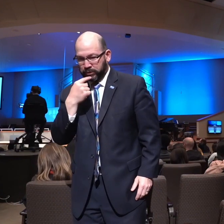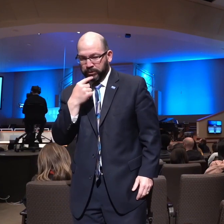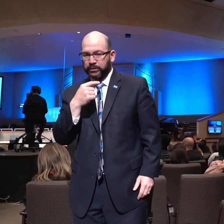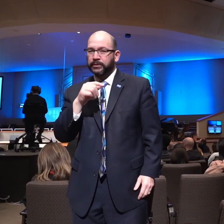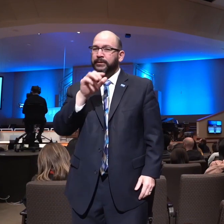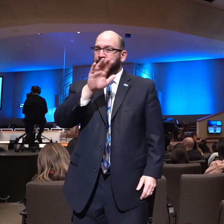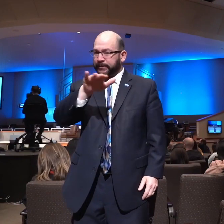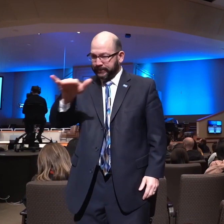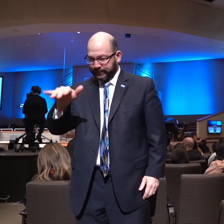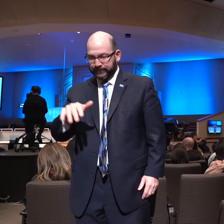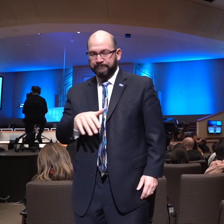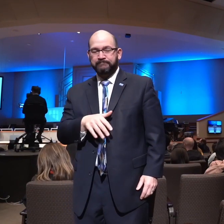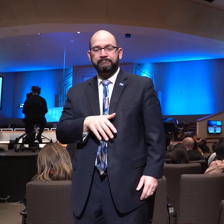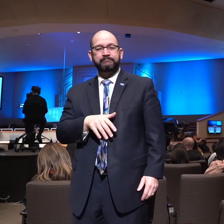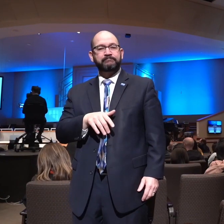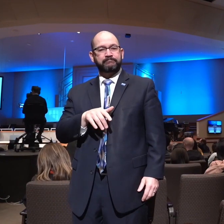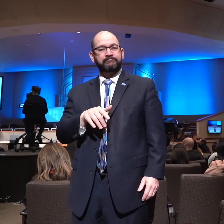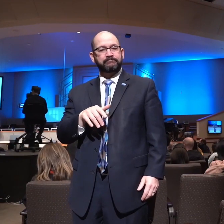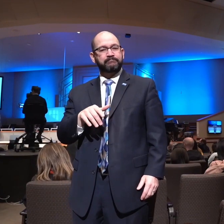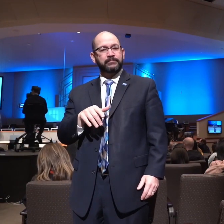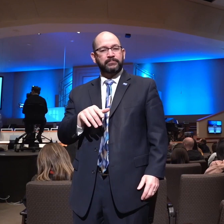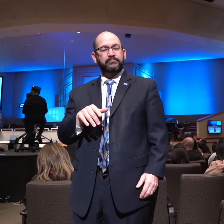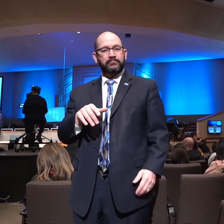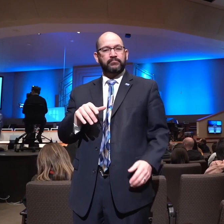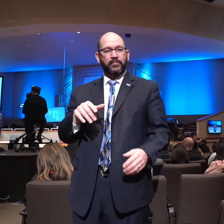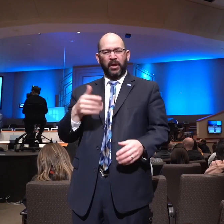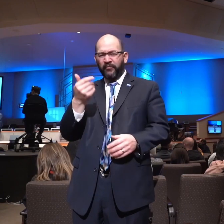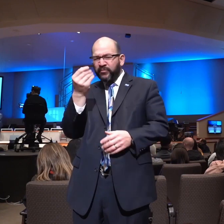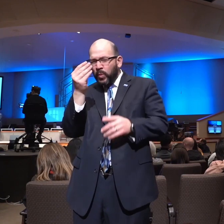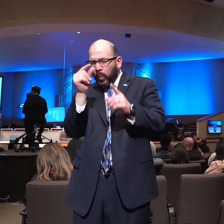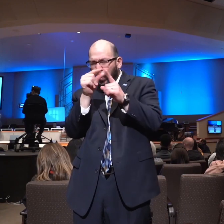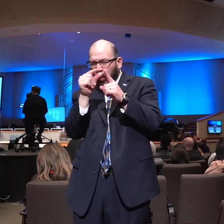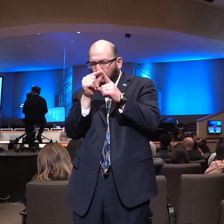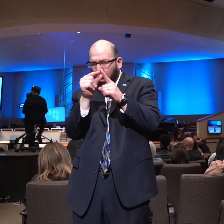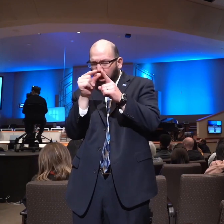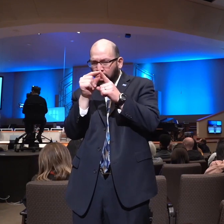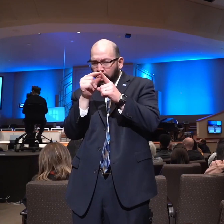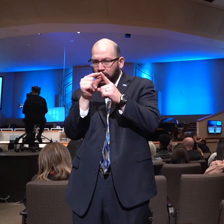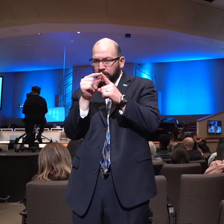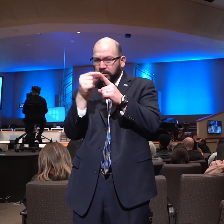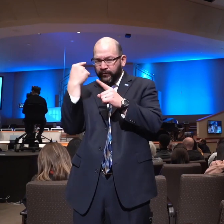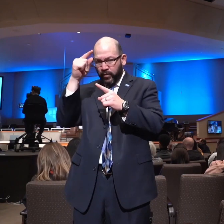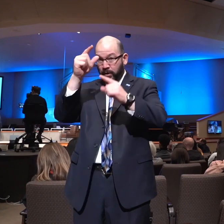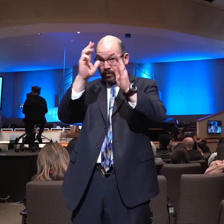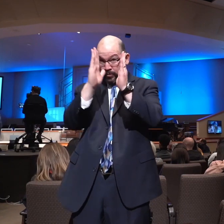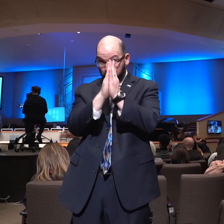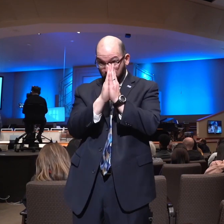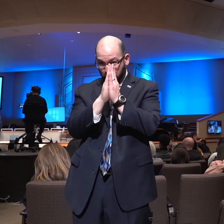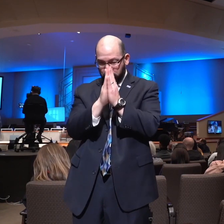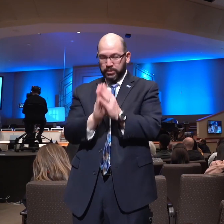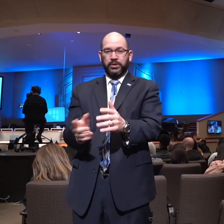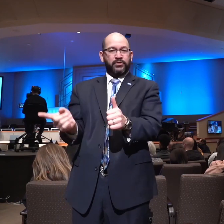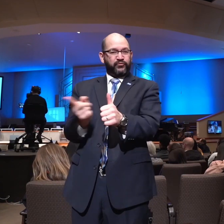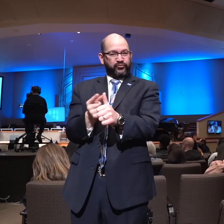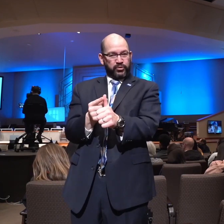us how to pray. And we see a few words that are very significant in lessons of prayer. Notice, first of all, the word